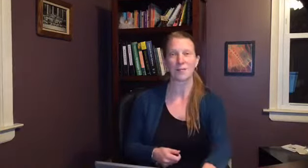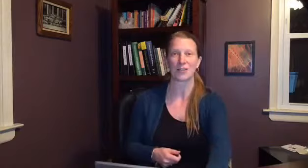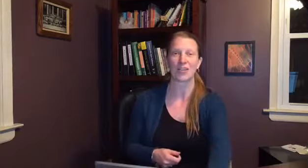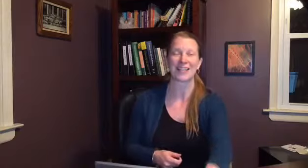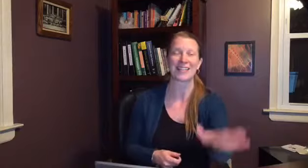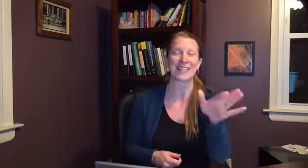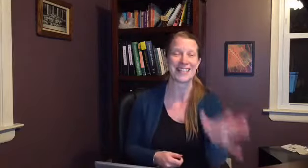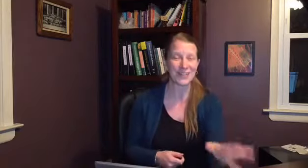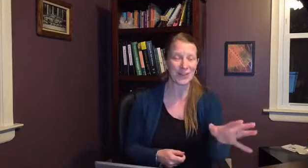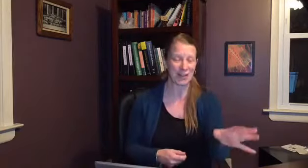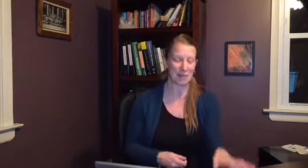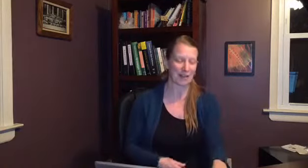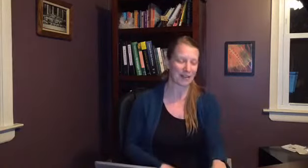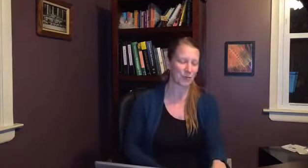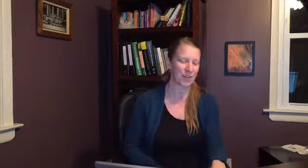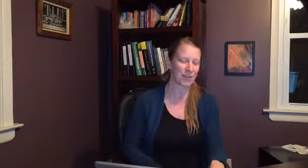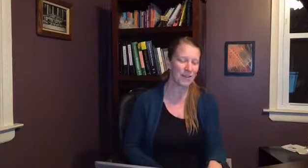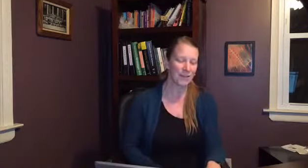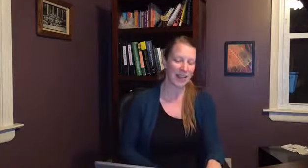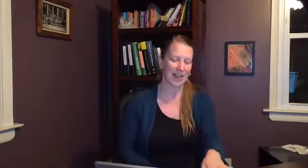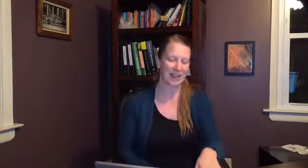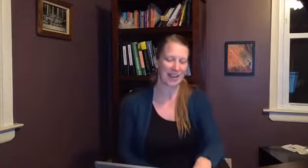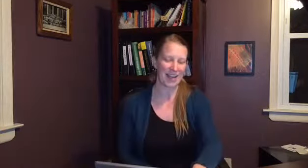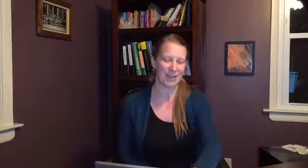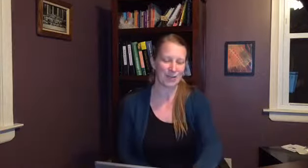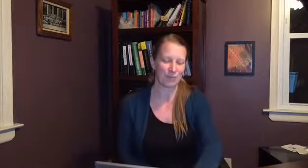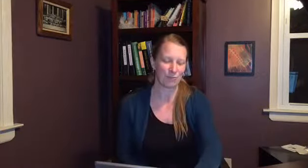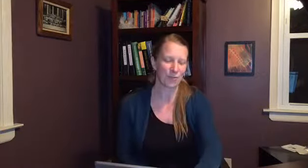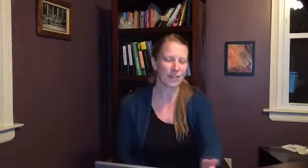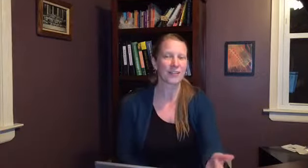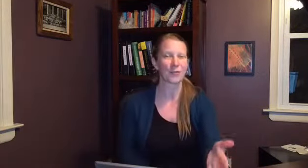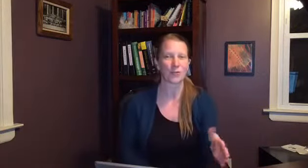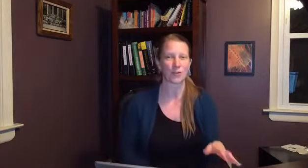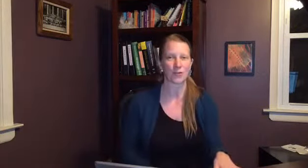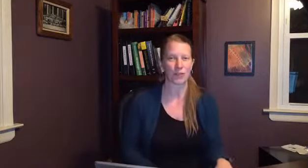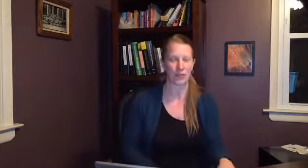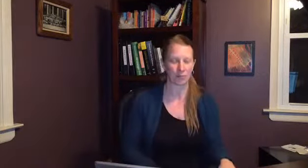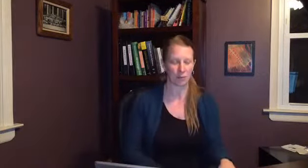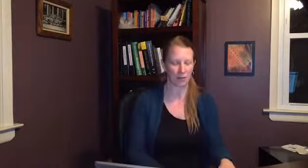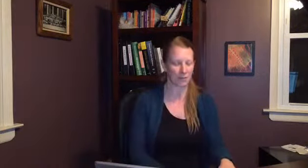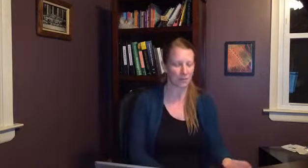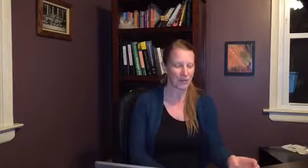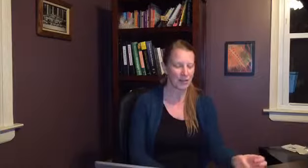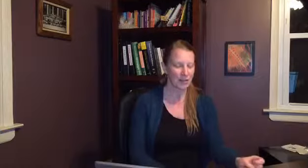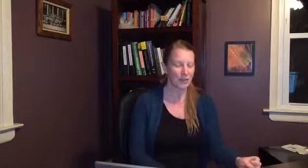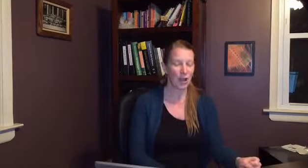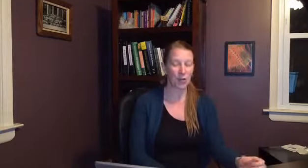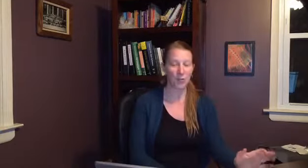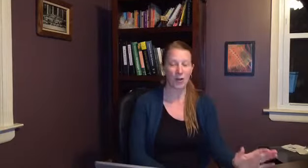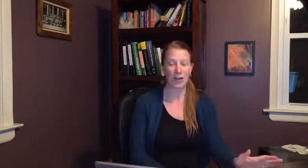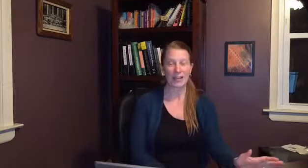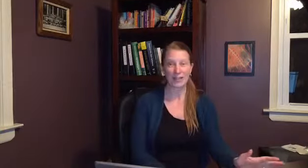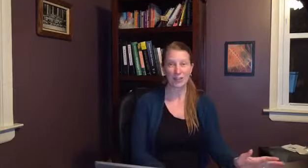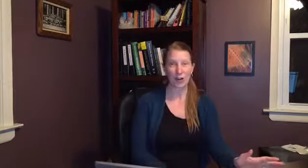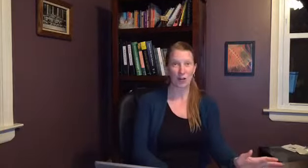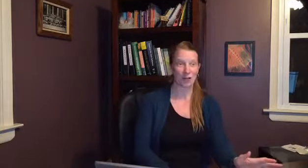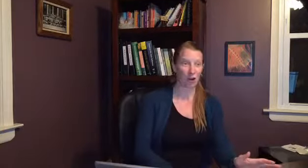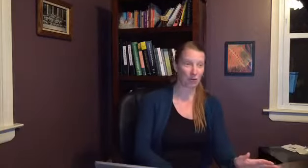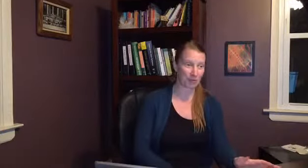mention that because I did forget about last week and I do think that those are really good books so okay let's talk about herpes